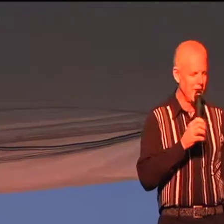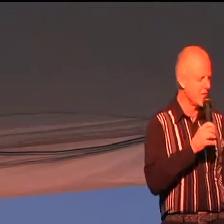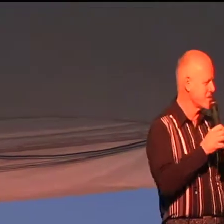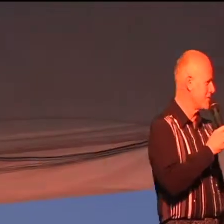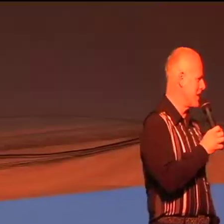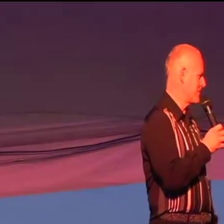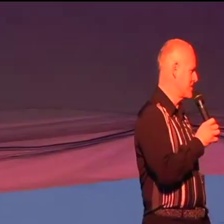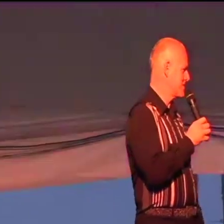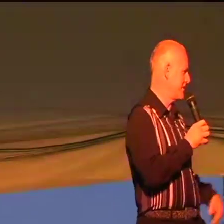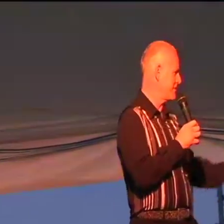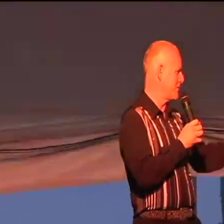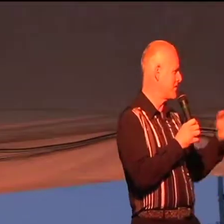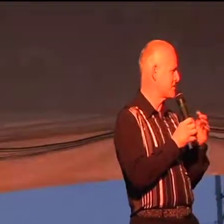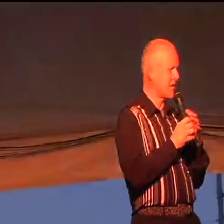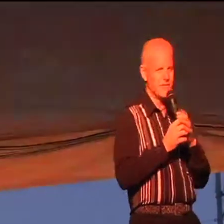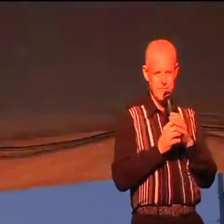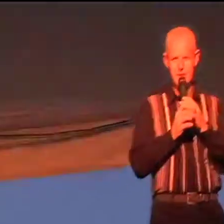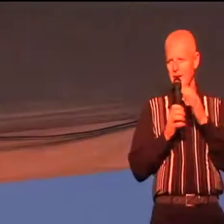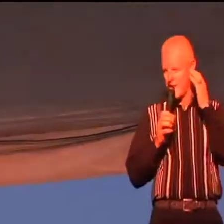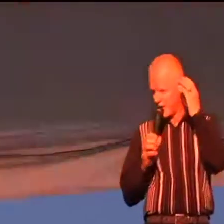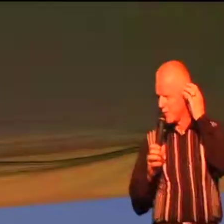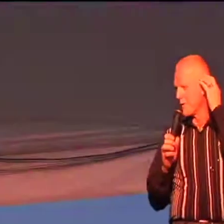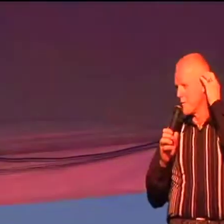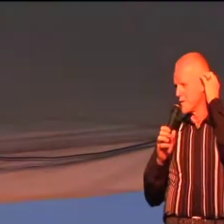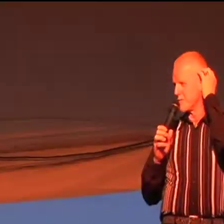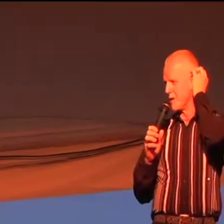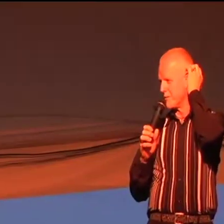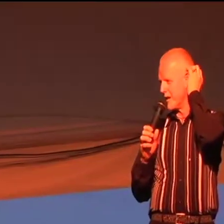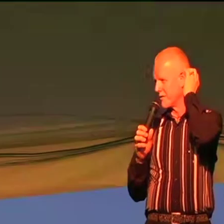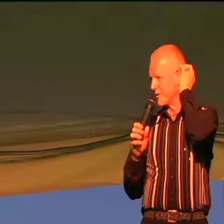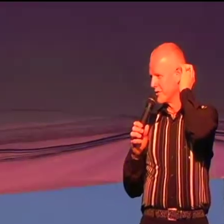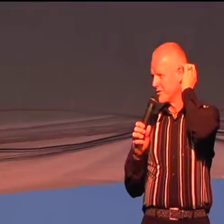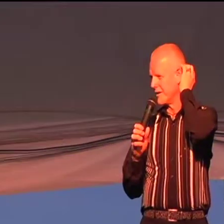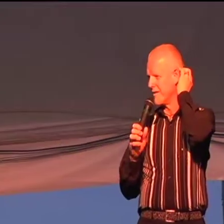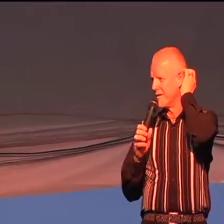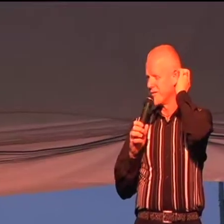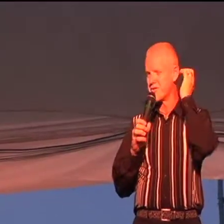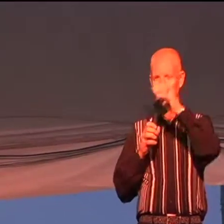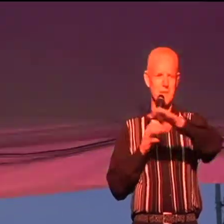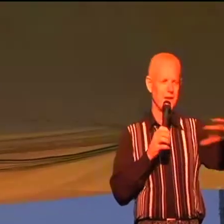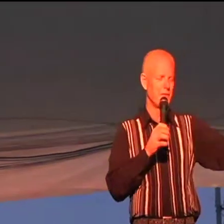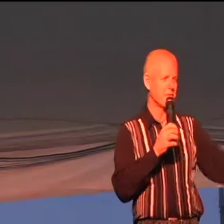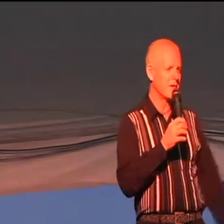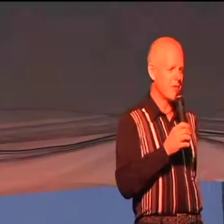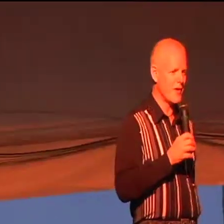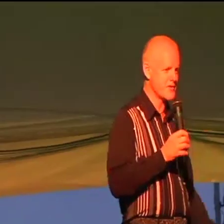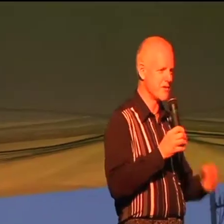Just on behalf of myself and my wife Stella, thank you very much for coming back because this is what makes Elbow's Week for us.